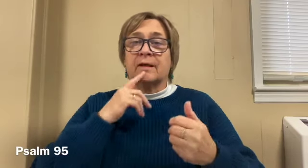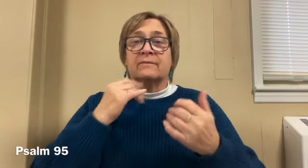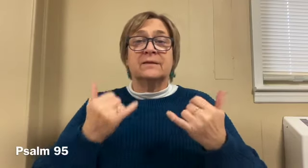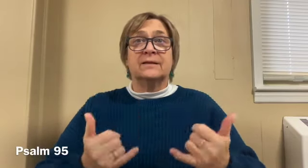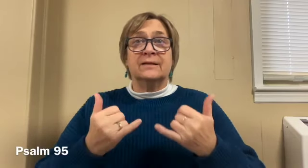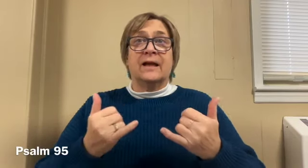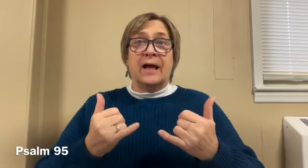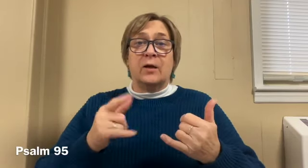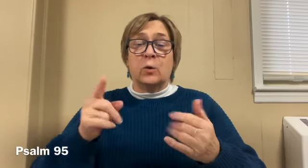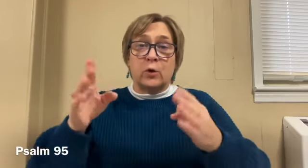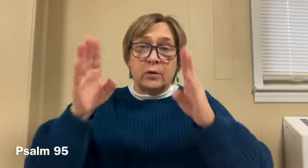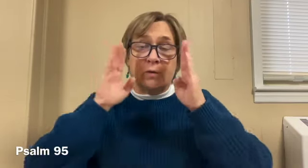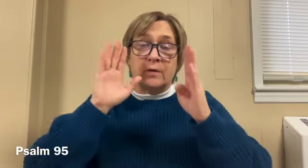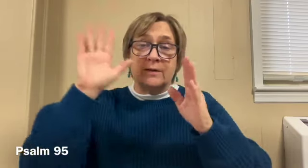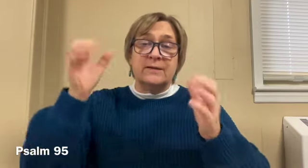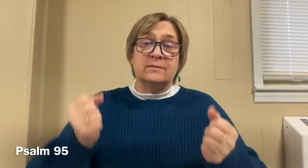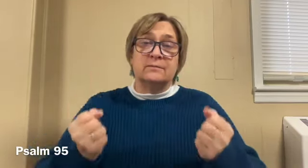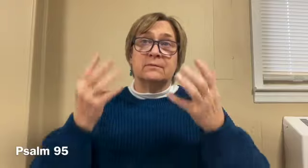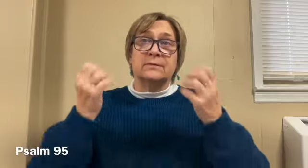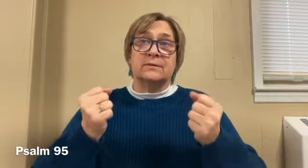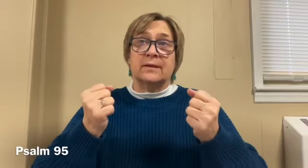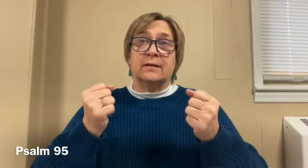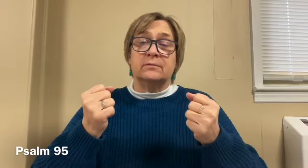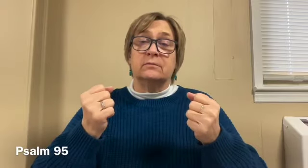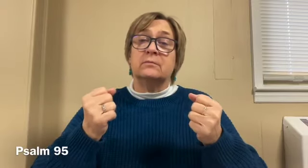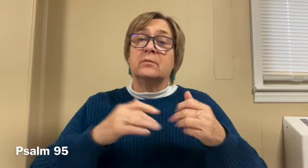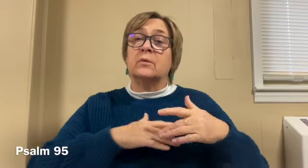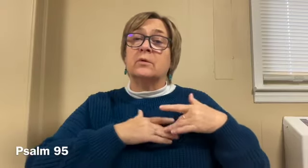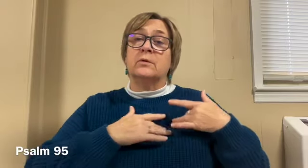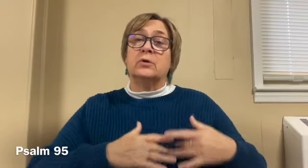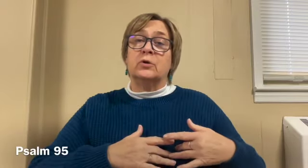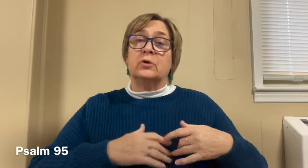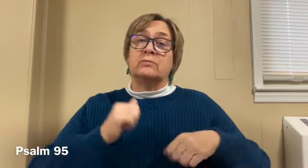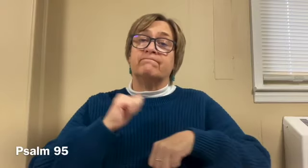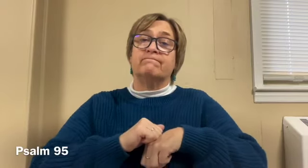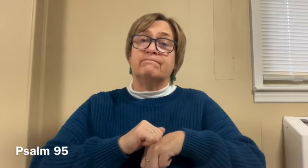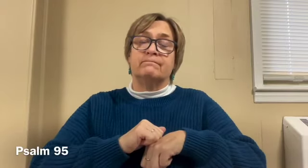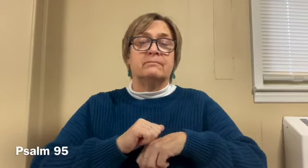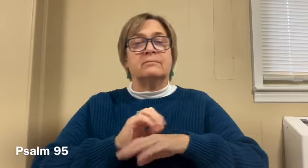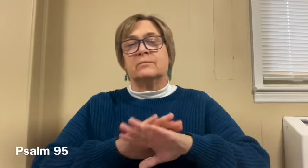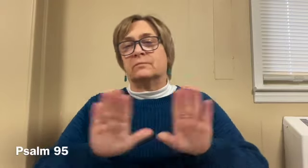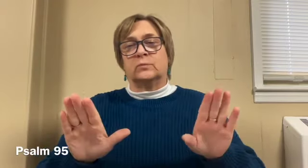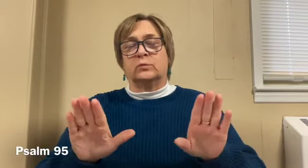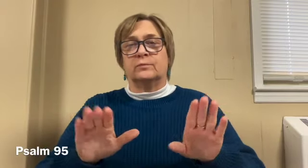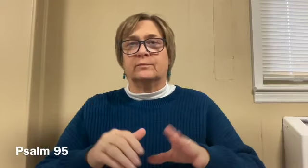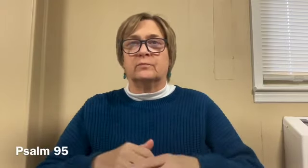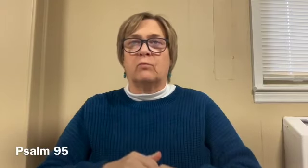if today you hear his voice harden not your hearts